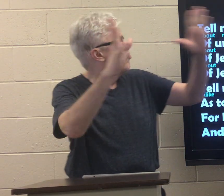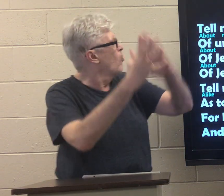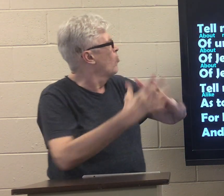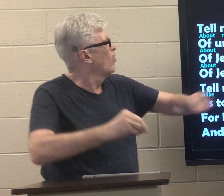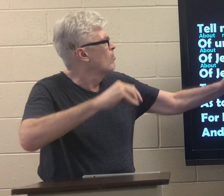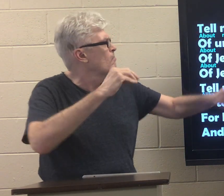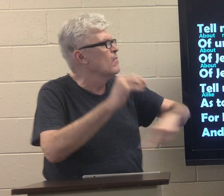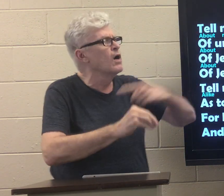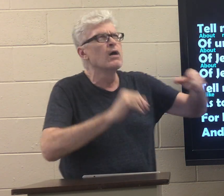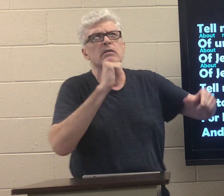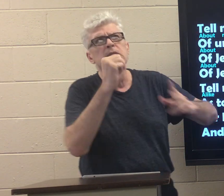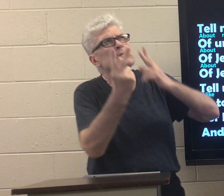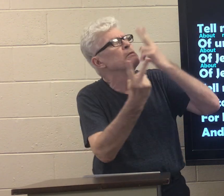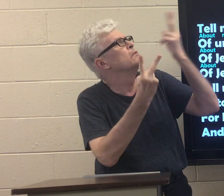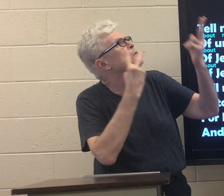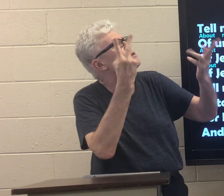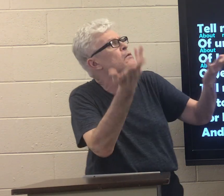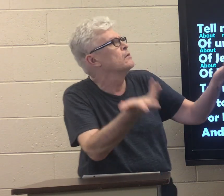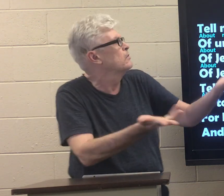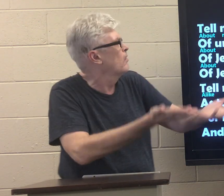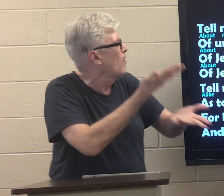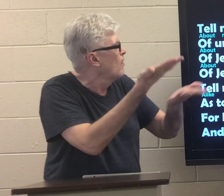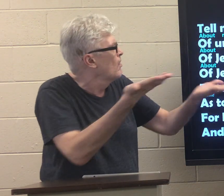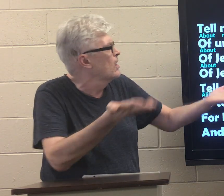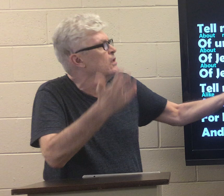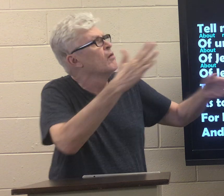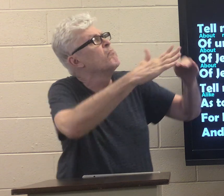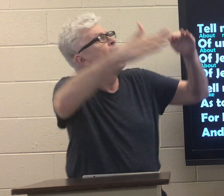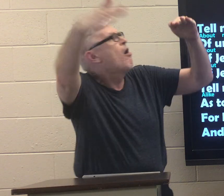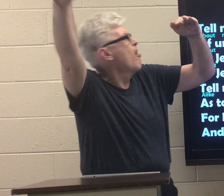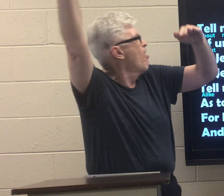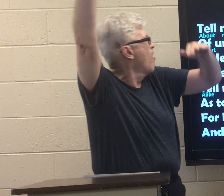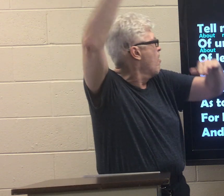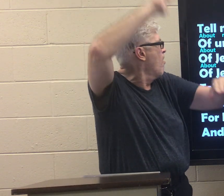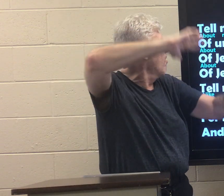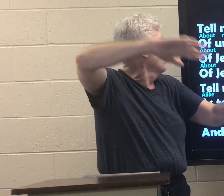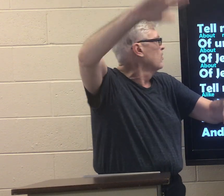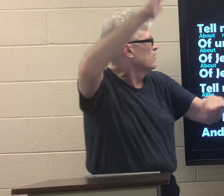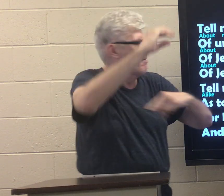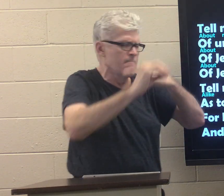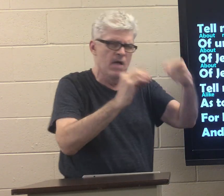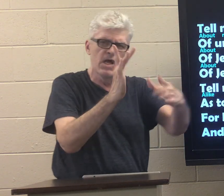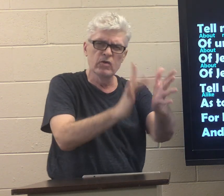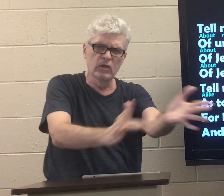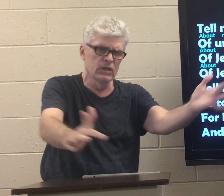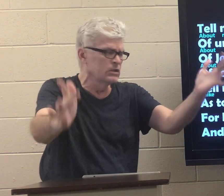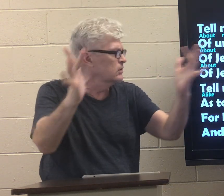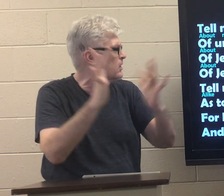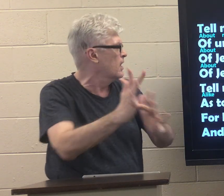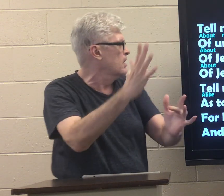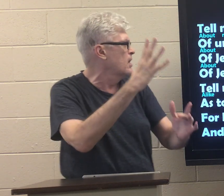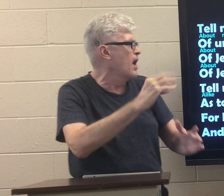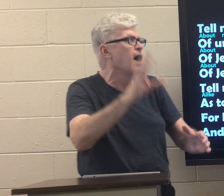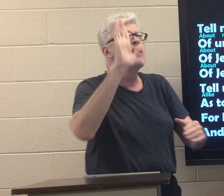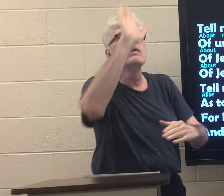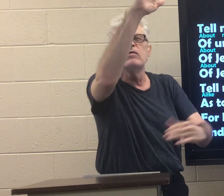of unseen things above, of Jesus and his